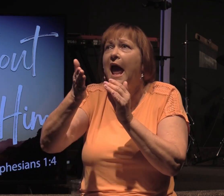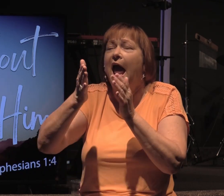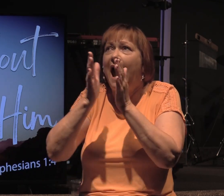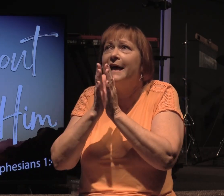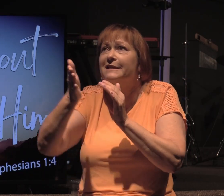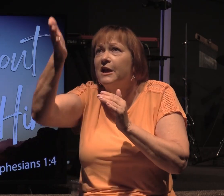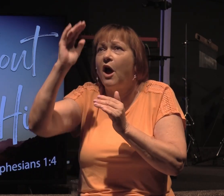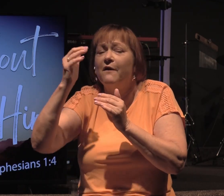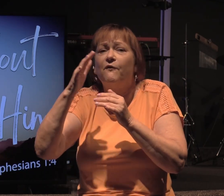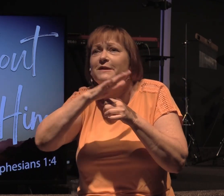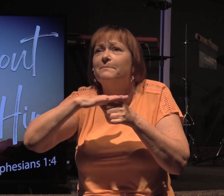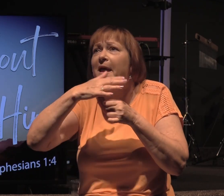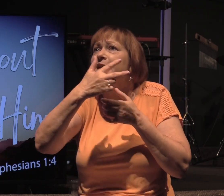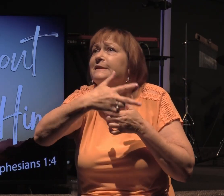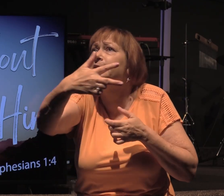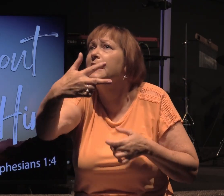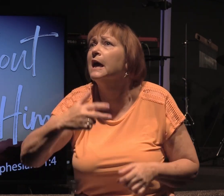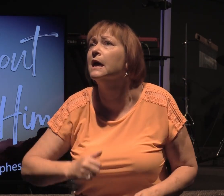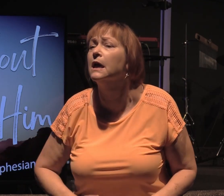space?